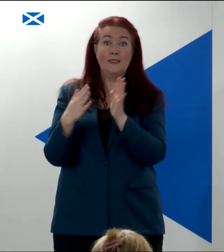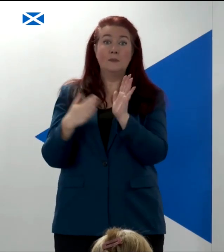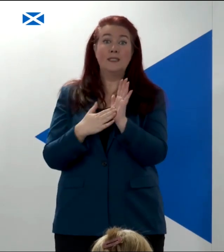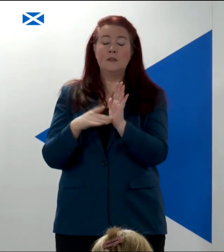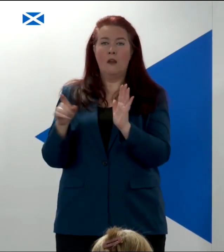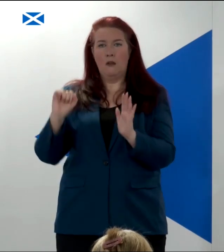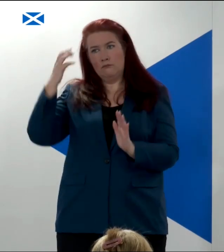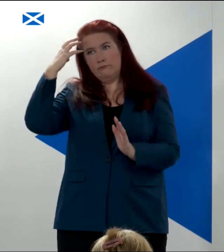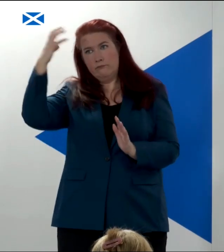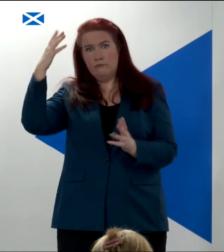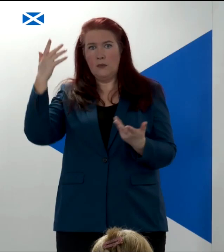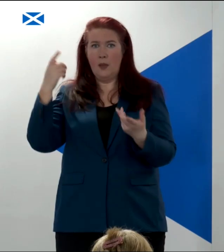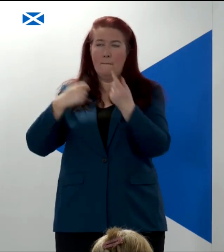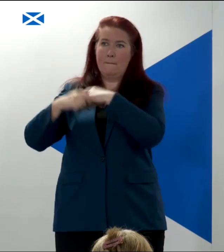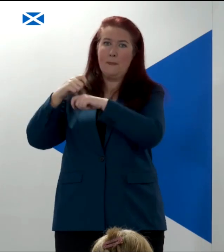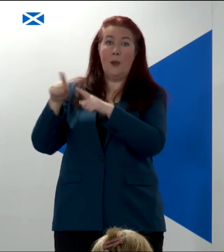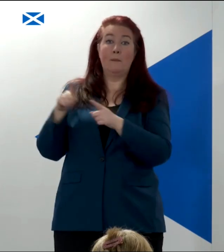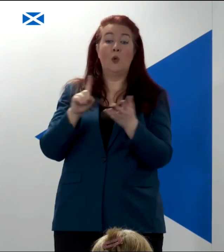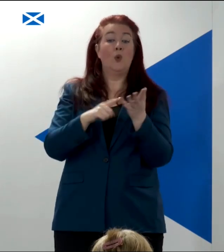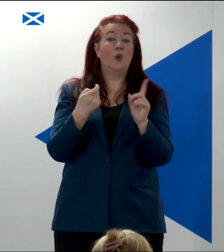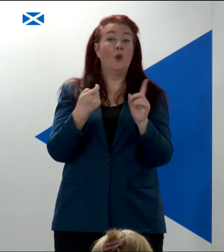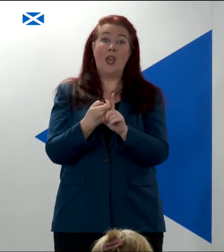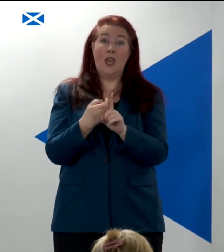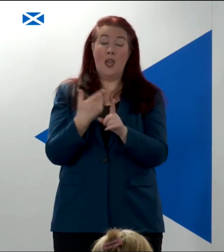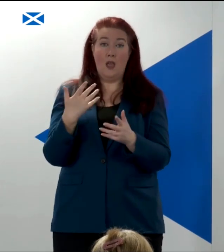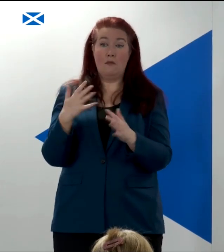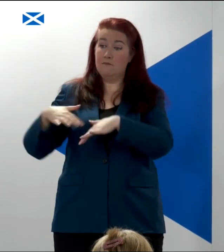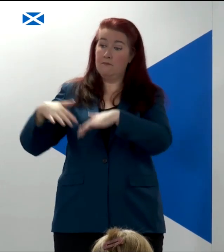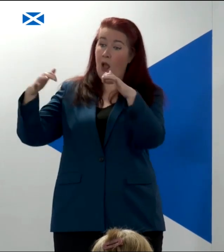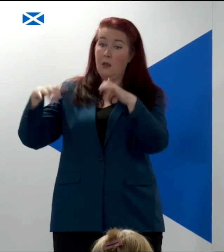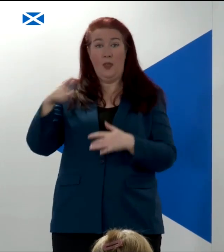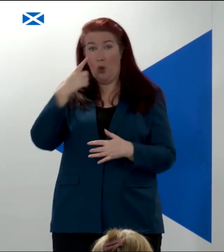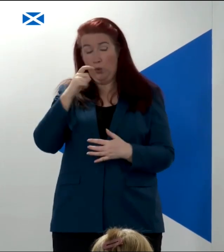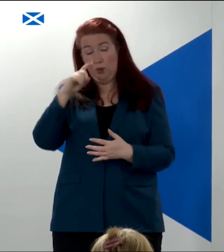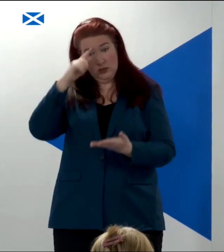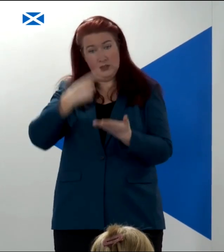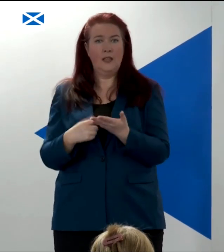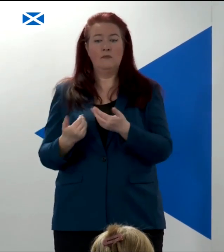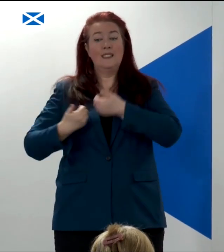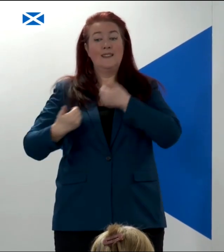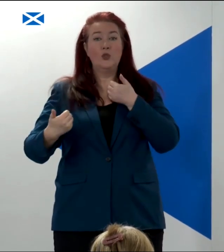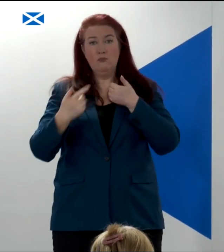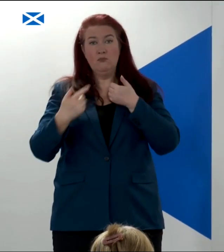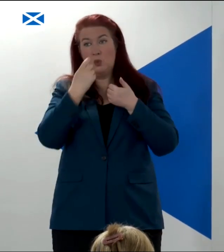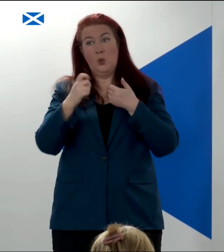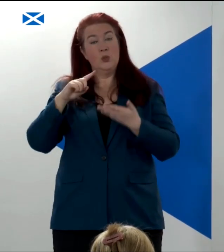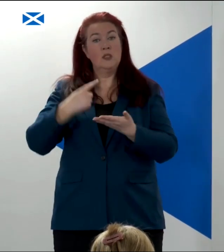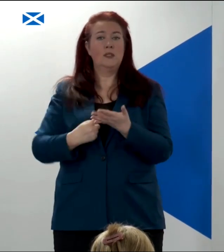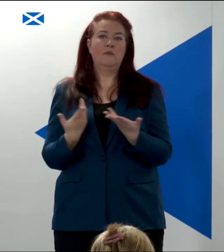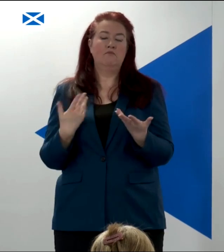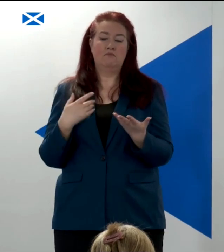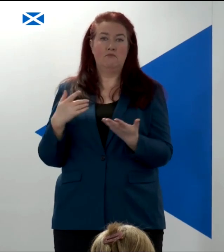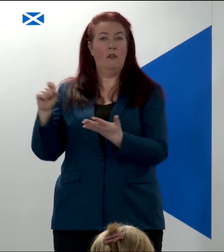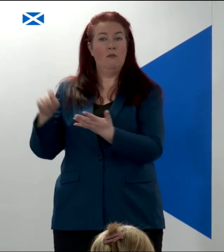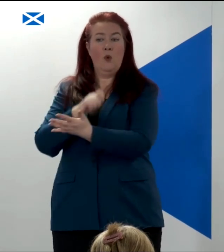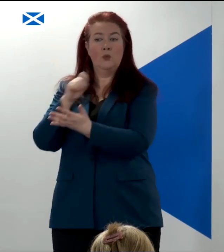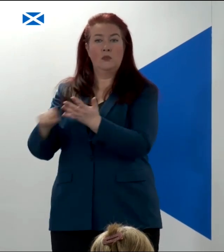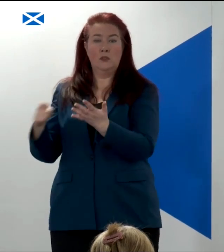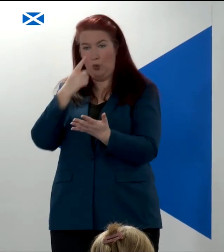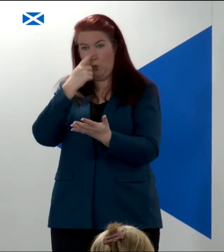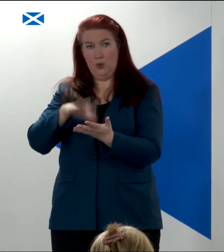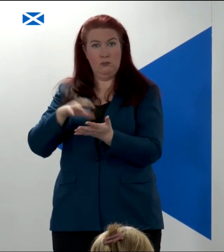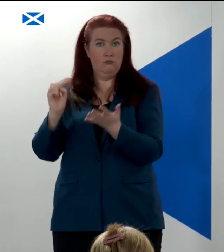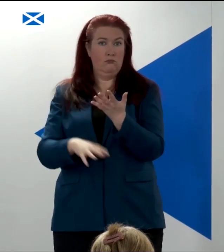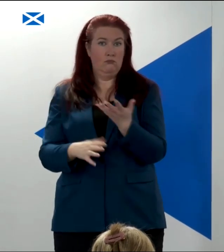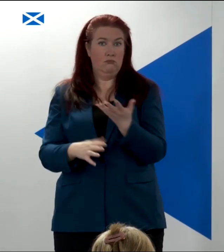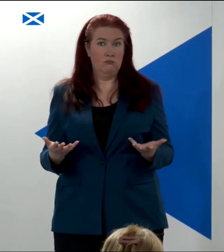even allow the UK parliament to repeal devolution through nothing other than a simple majority vote. That's not